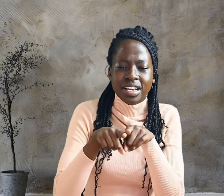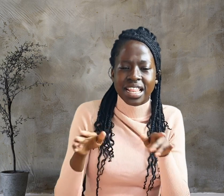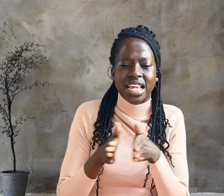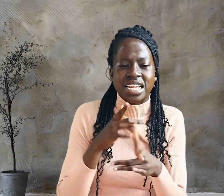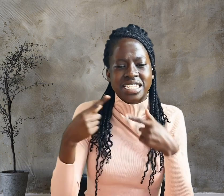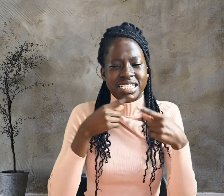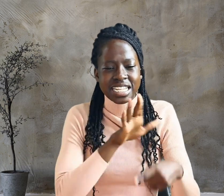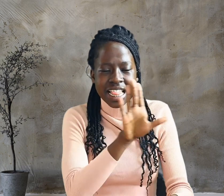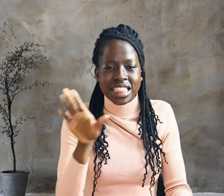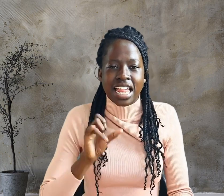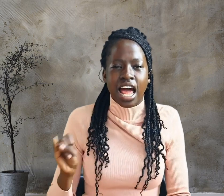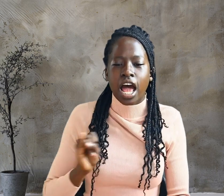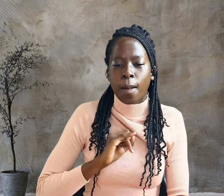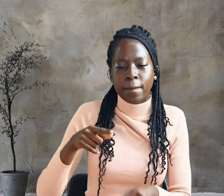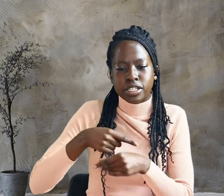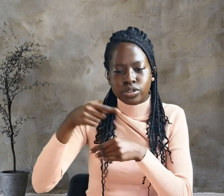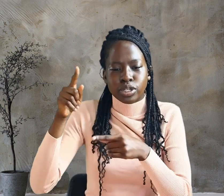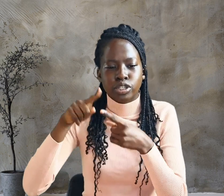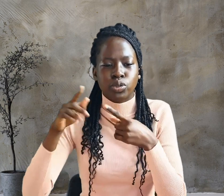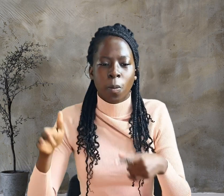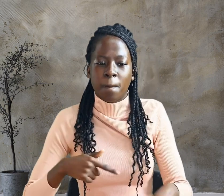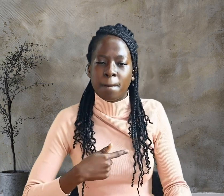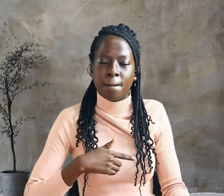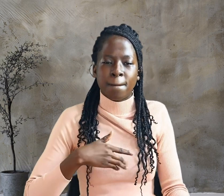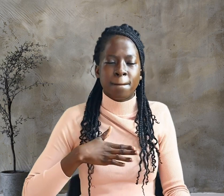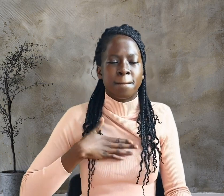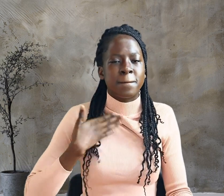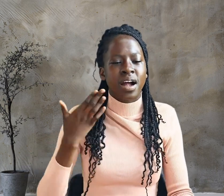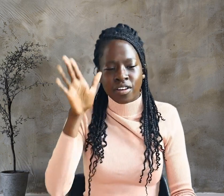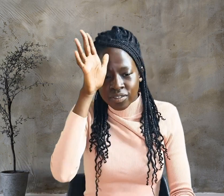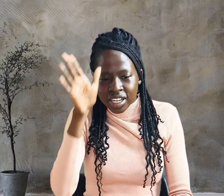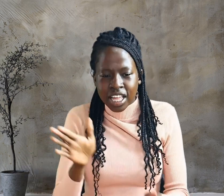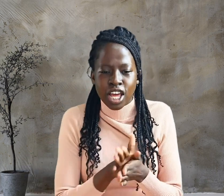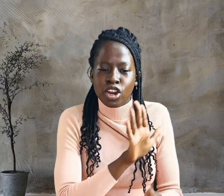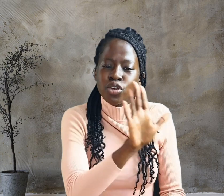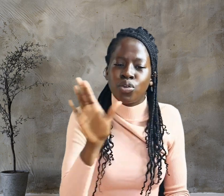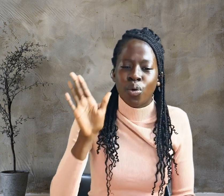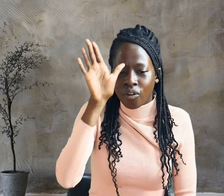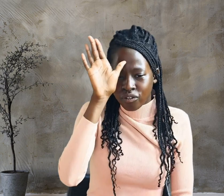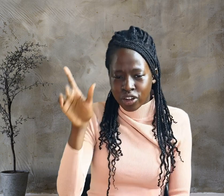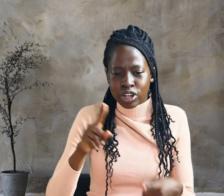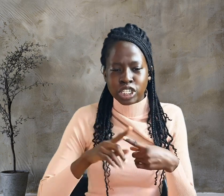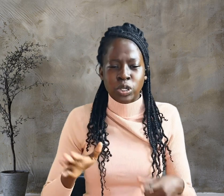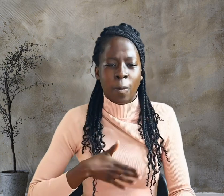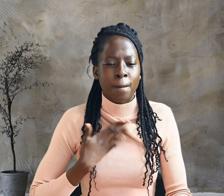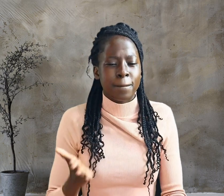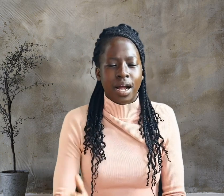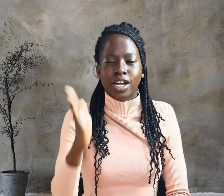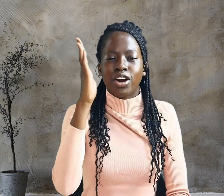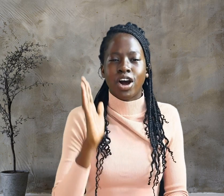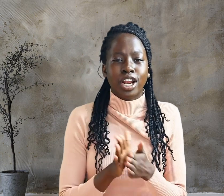I am ascending to my Father and your Father, to my God and your God.